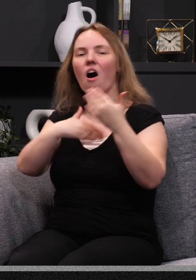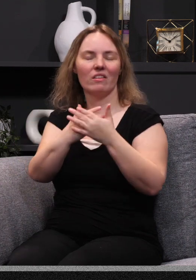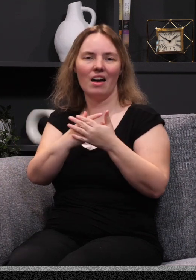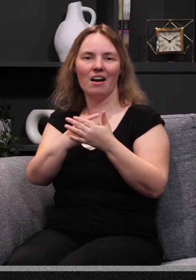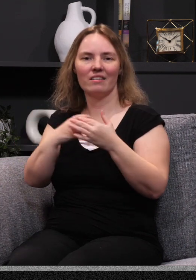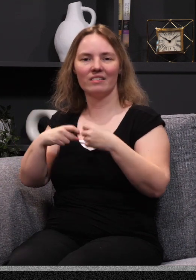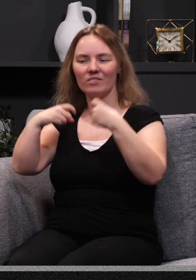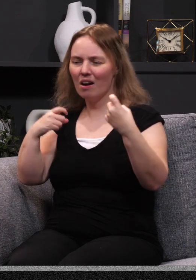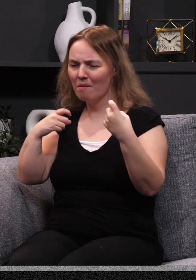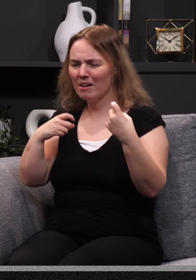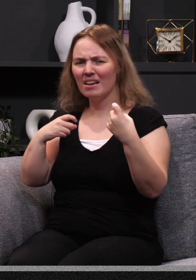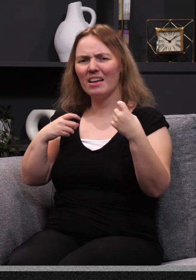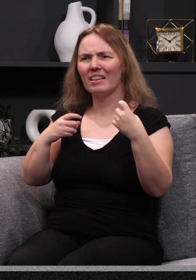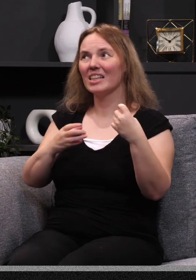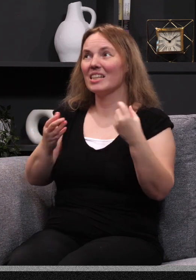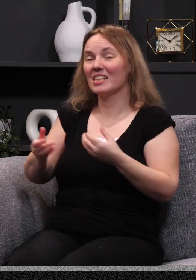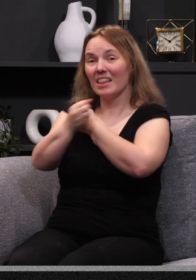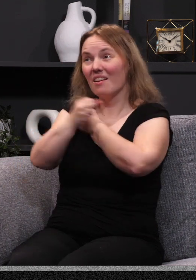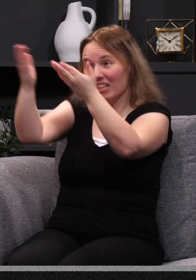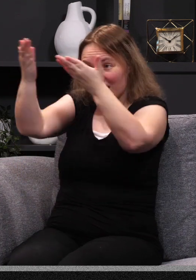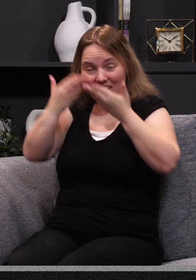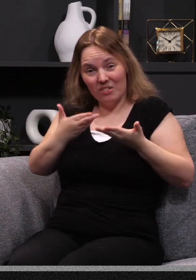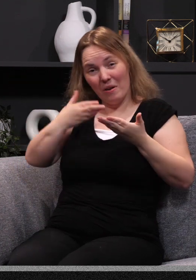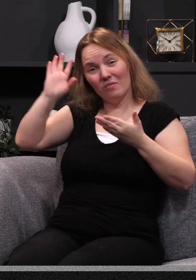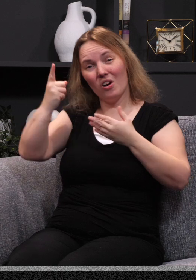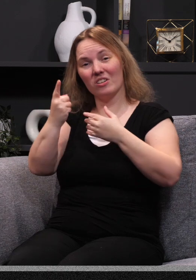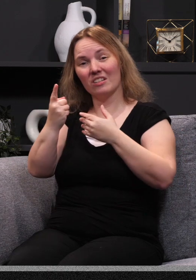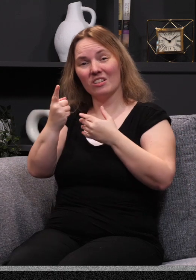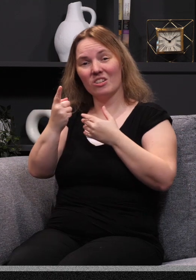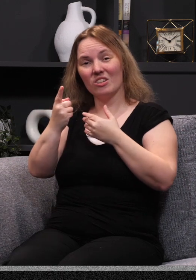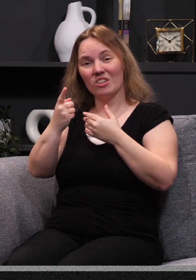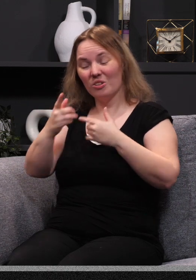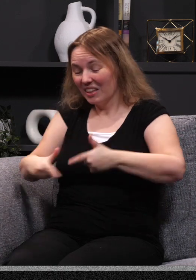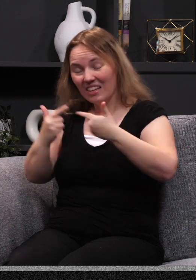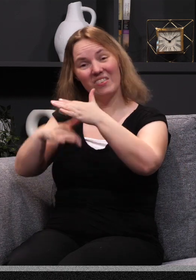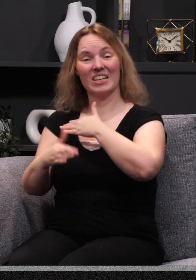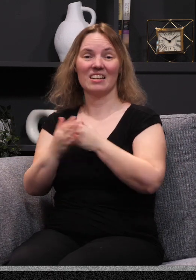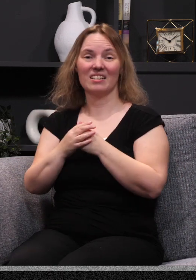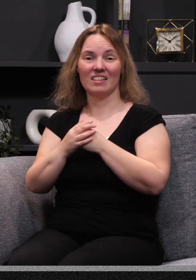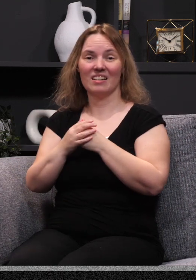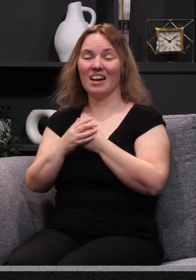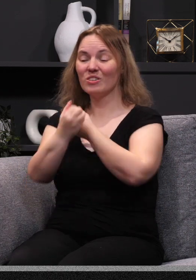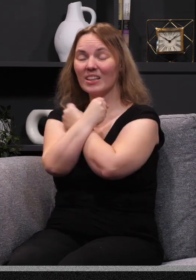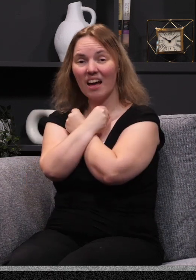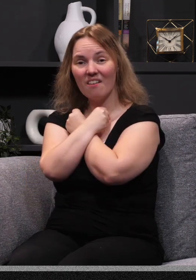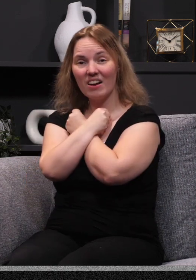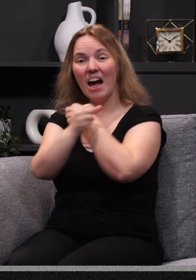resource, the well of love that he gives to us first. And he says, you can draw on this love. You can live in this love. You